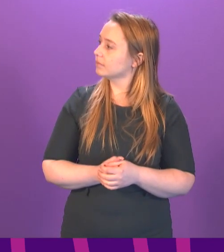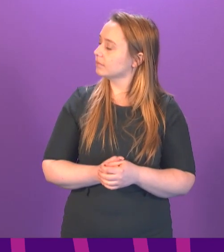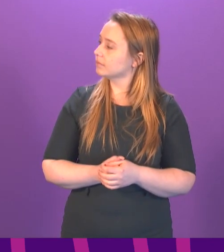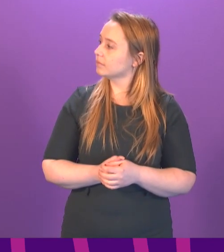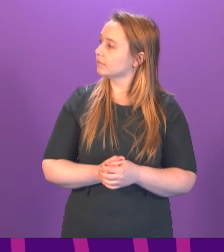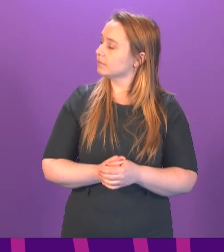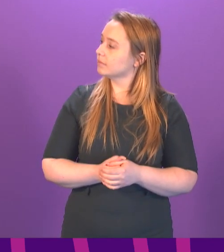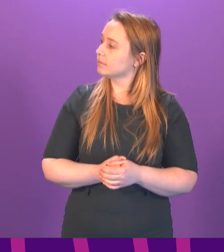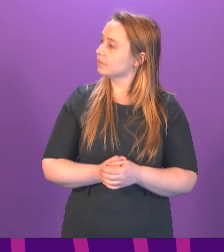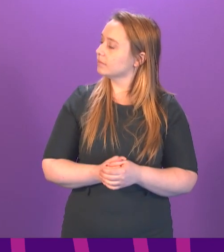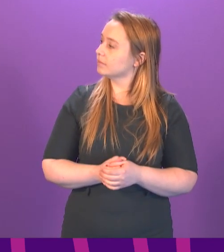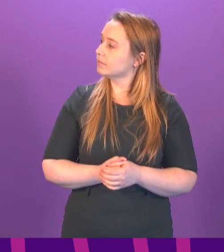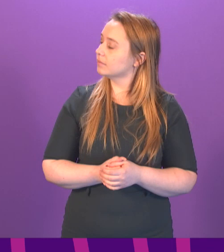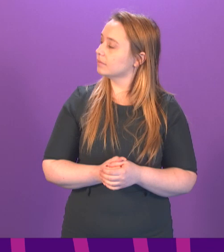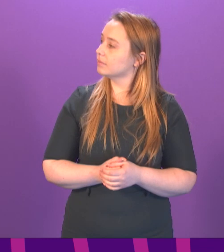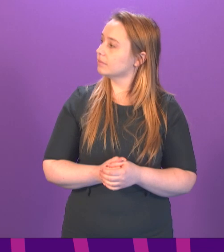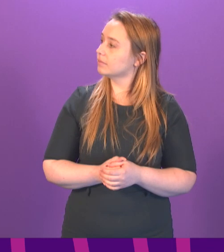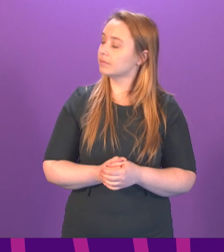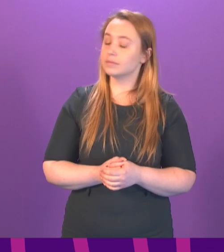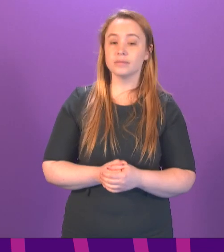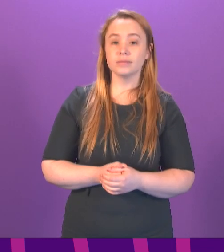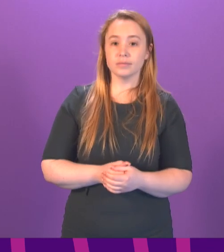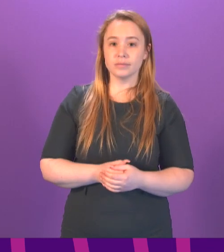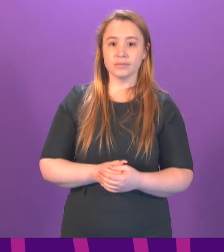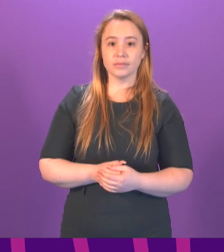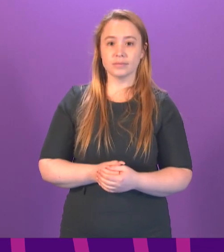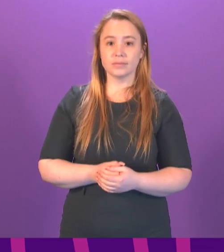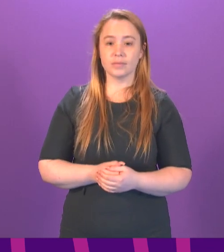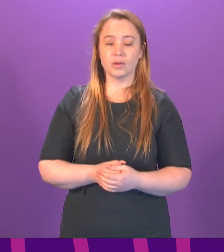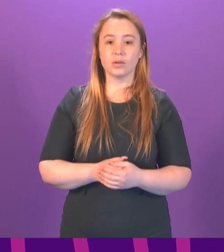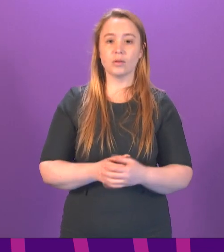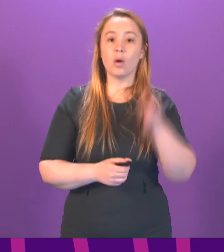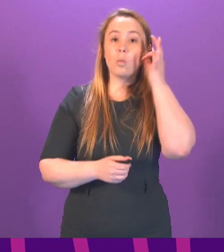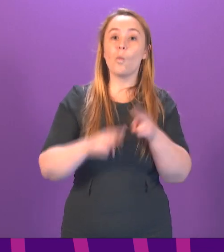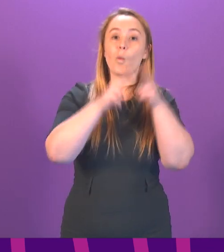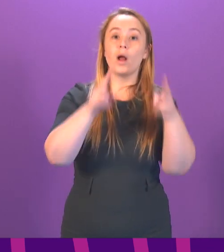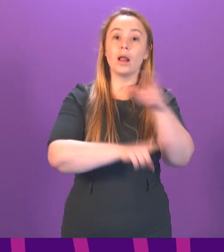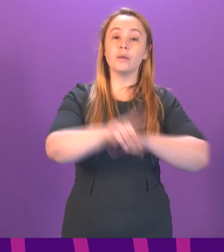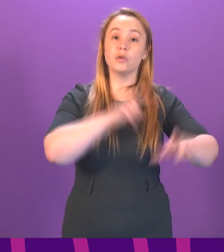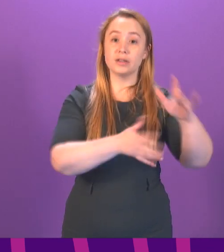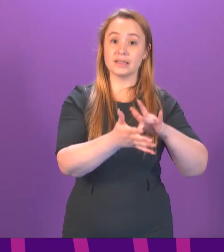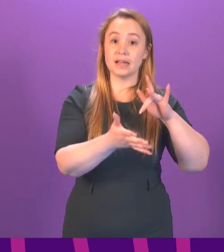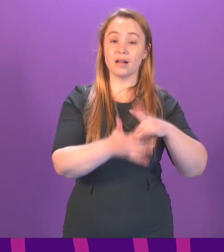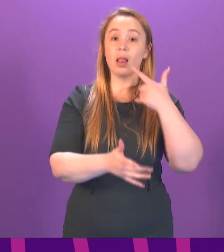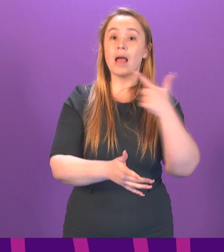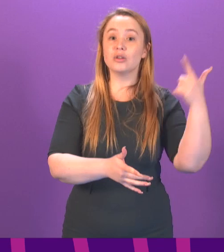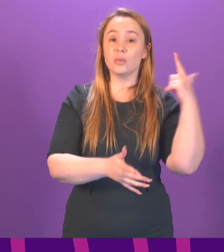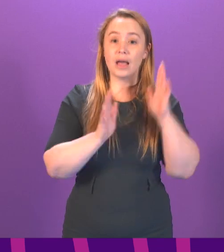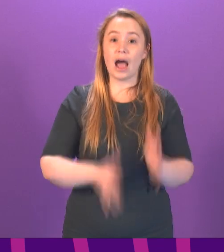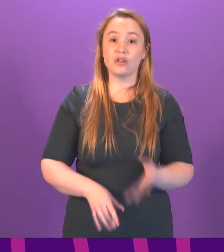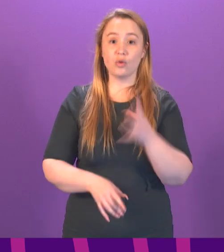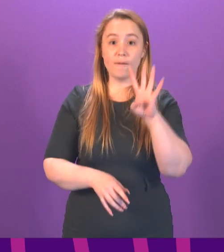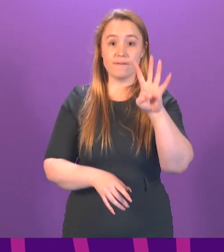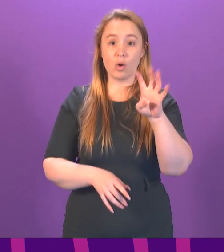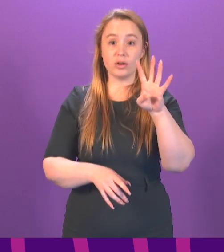Thank you, Presiding Officer. Last week, the dedicated staff at Whitehill Community Centre in Hamilton had to throw out 14